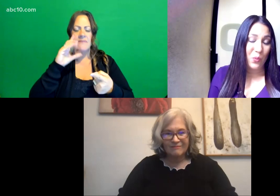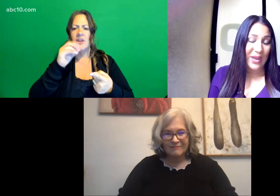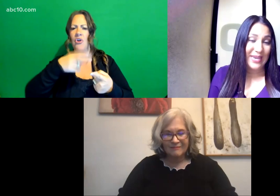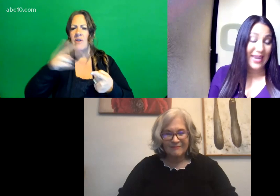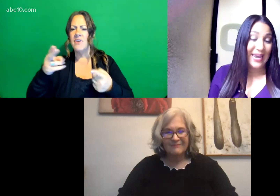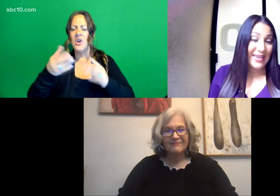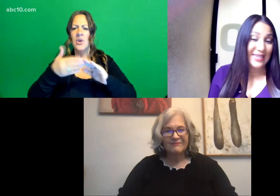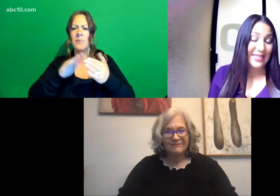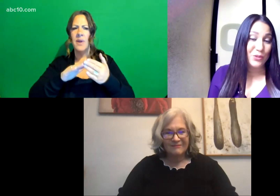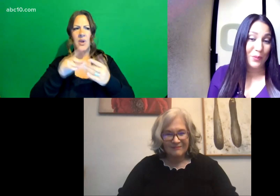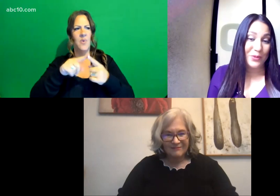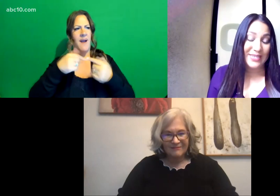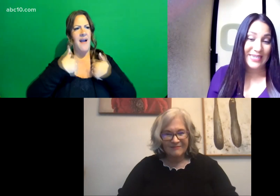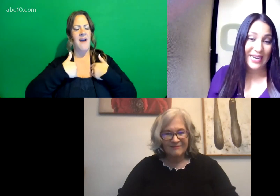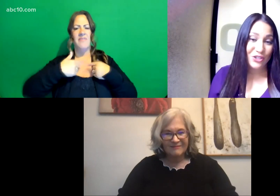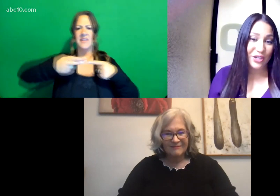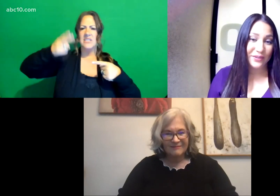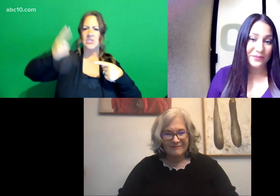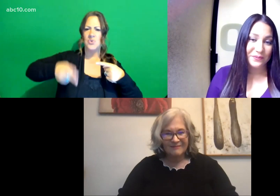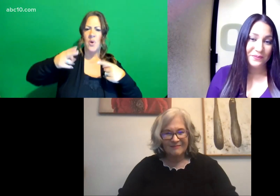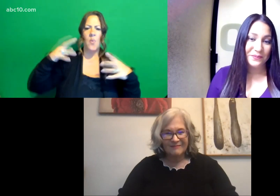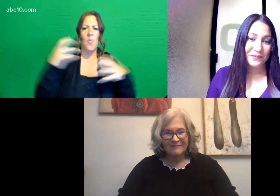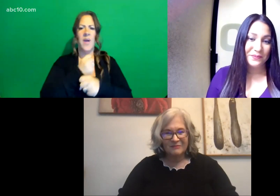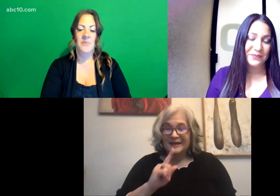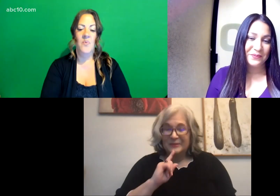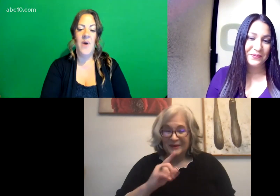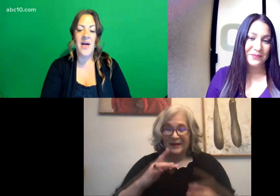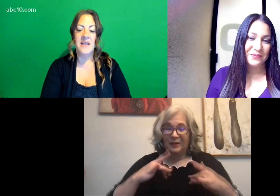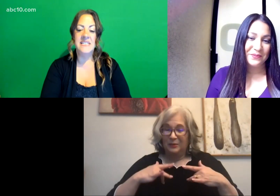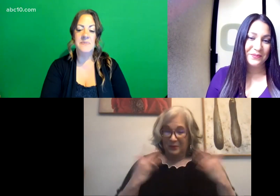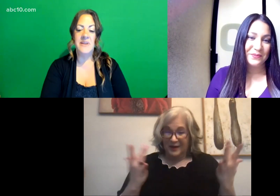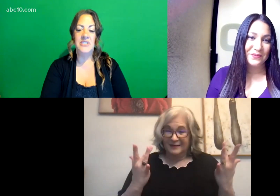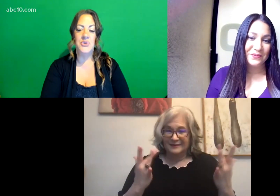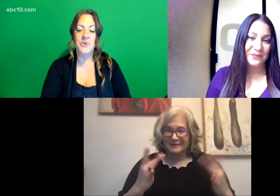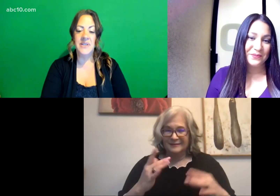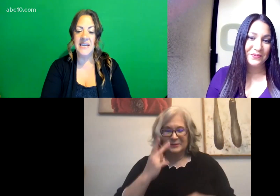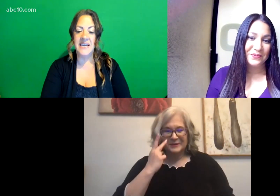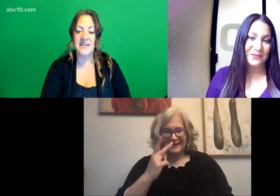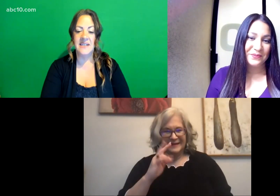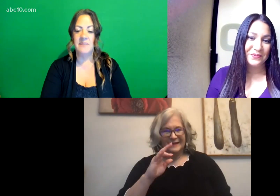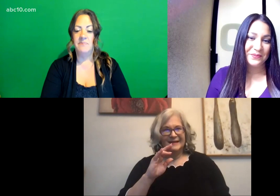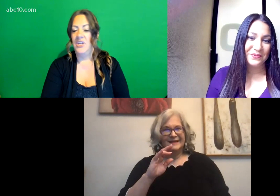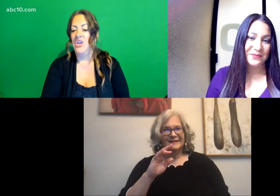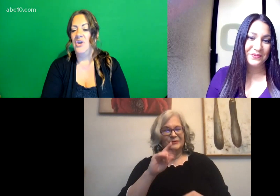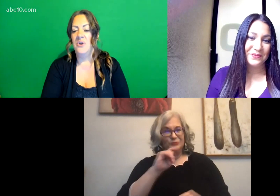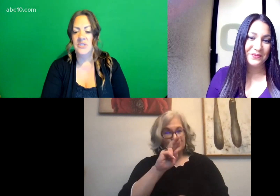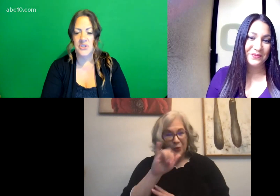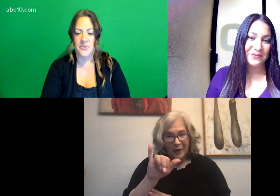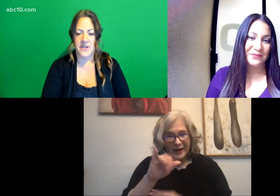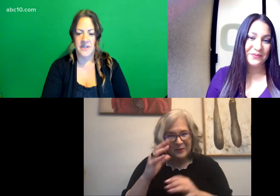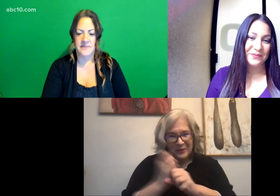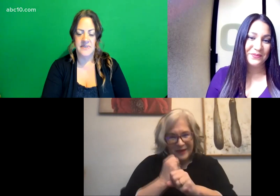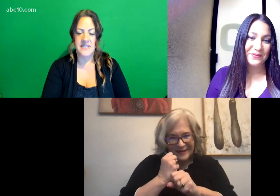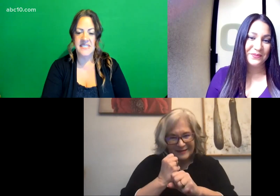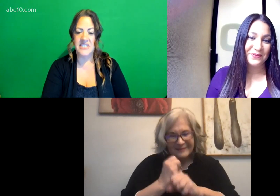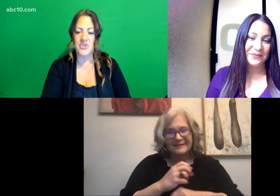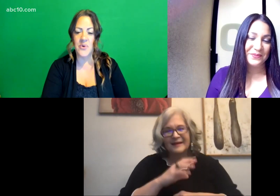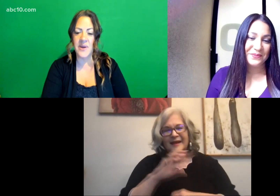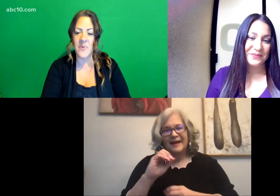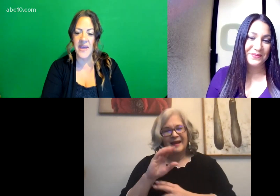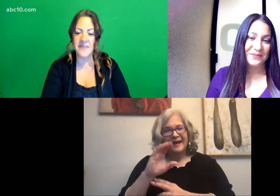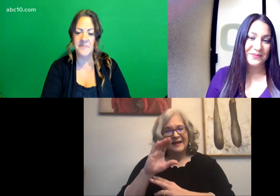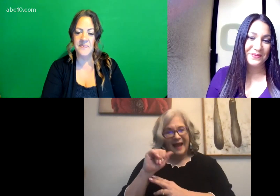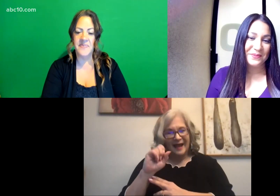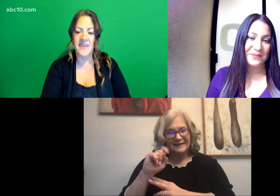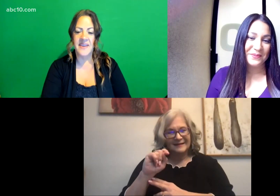historic win and this representation? Well, it's been truly a huge thrill to see